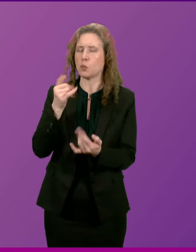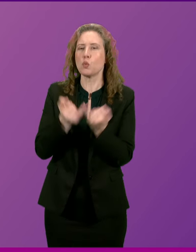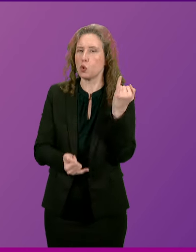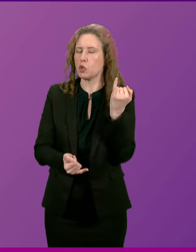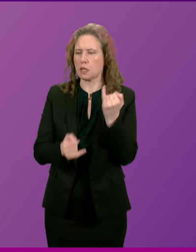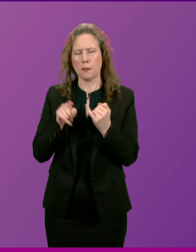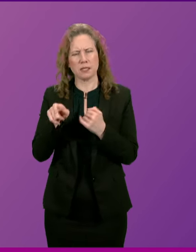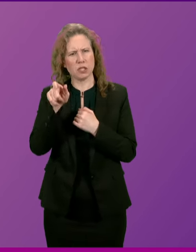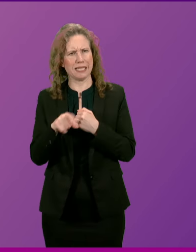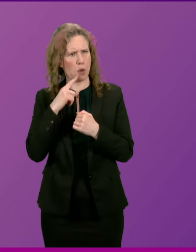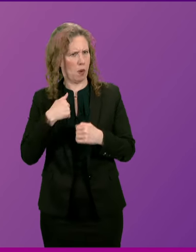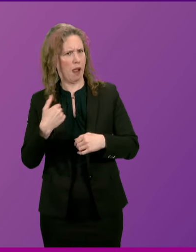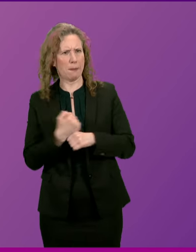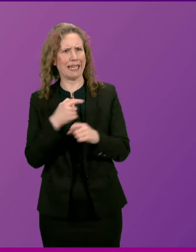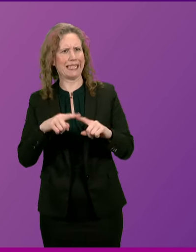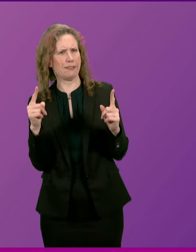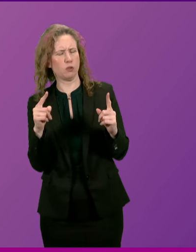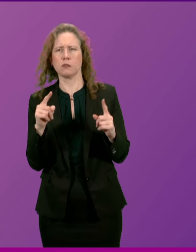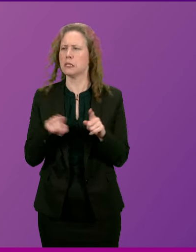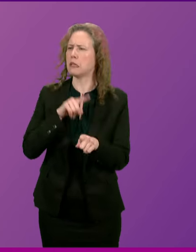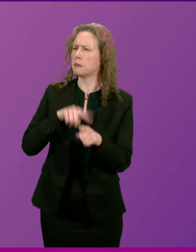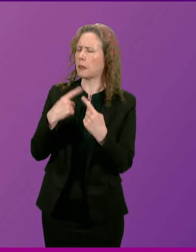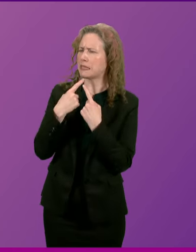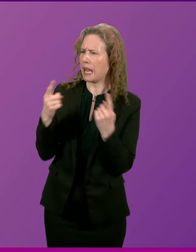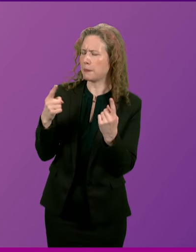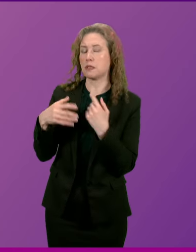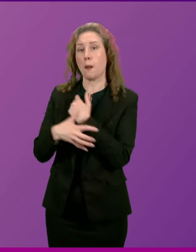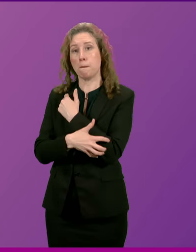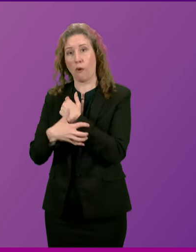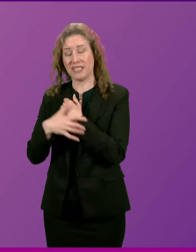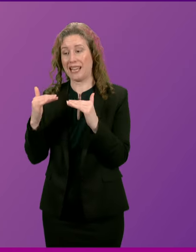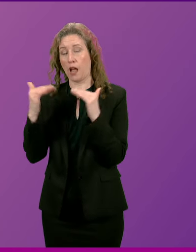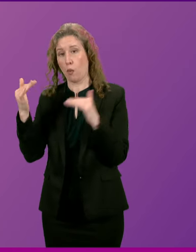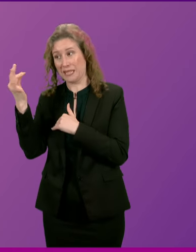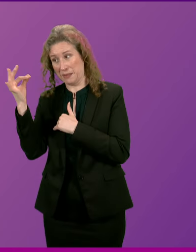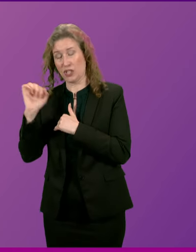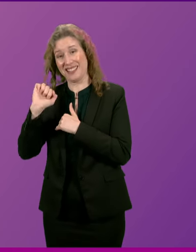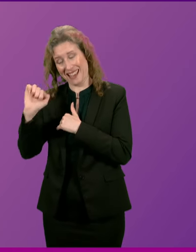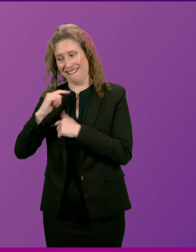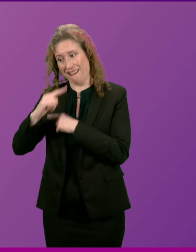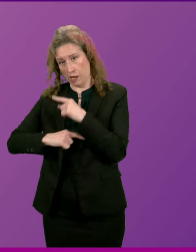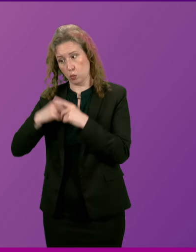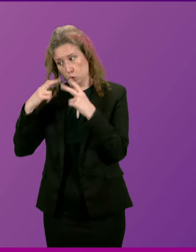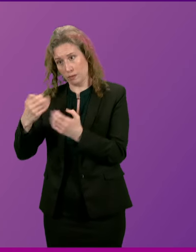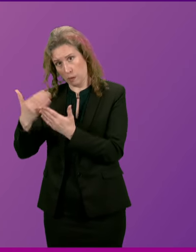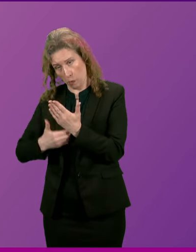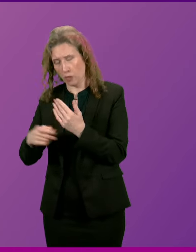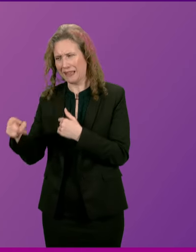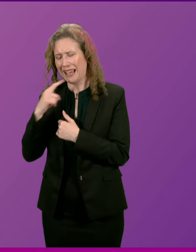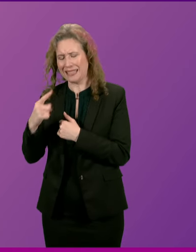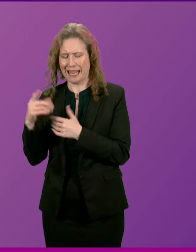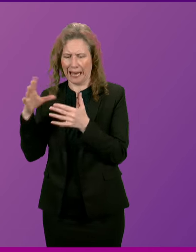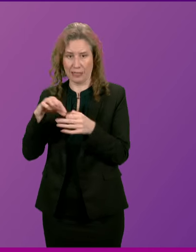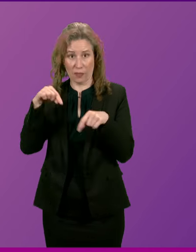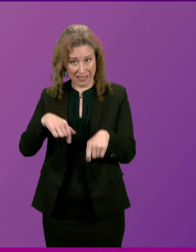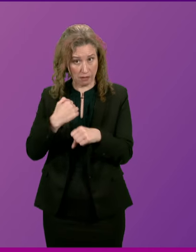our action is making a difference. At the same time as that statement, the Poverty and Equality Commission released its annual scrutiny report and they said, in relation